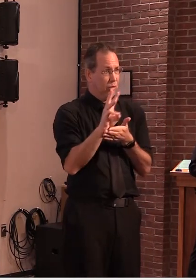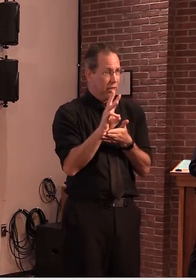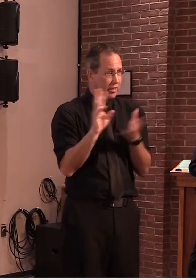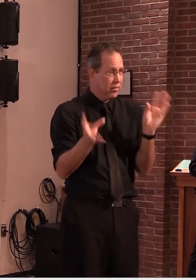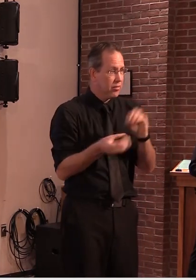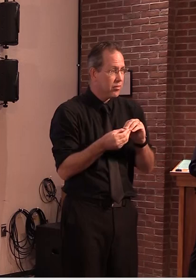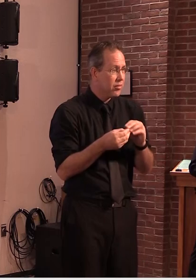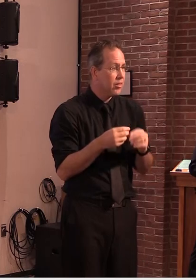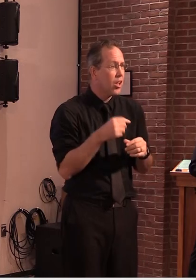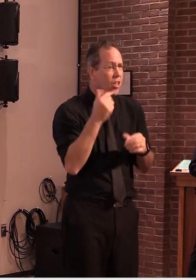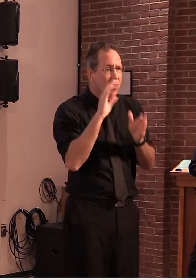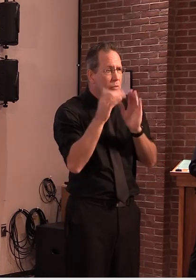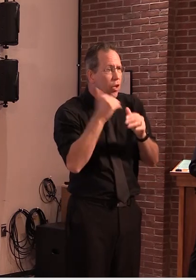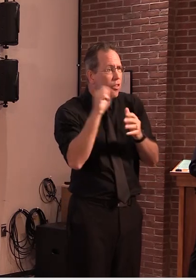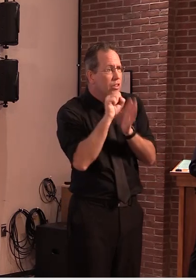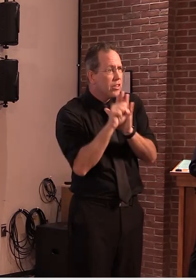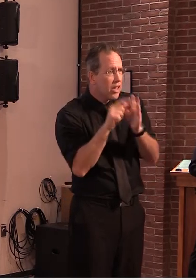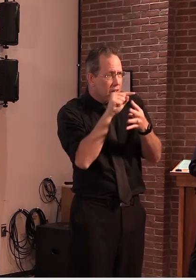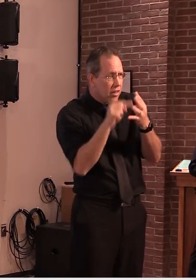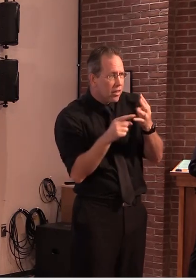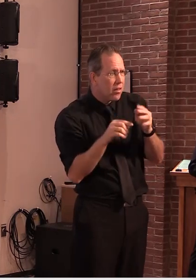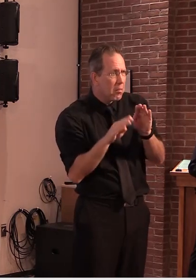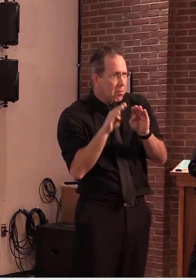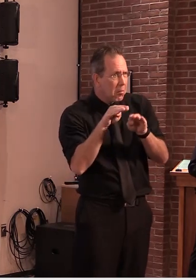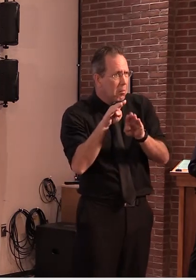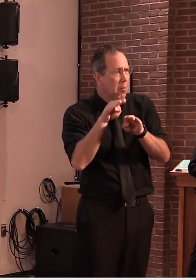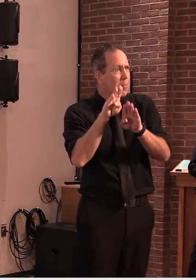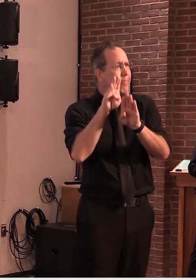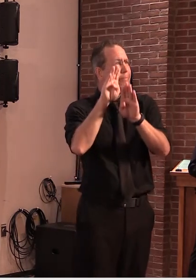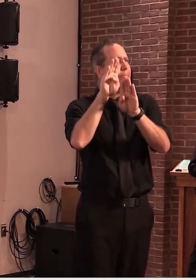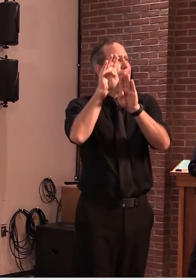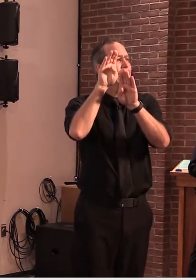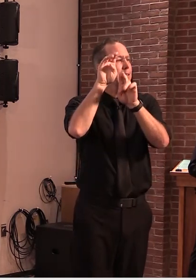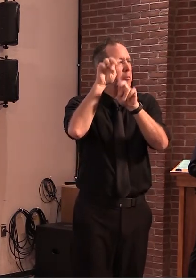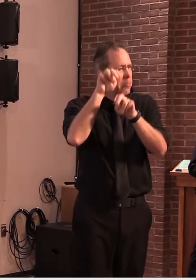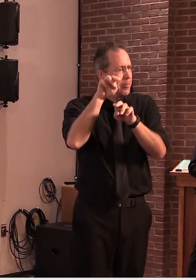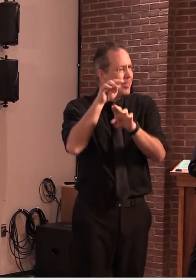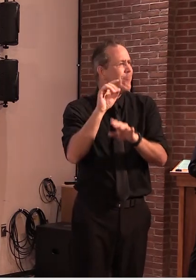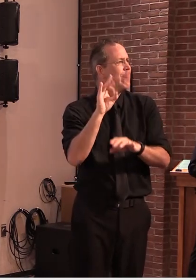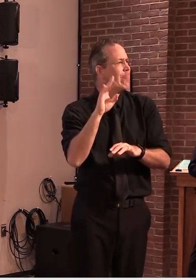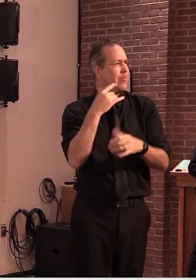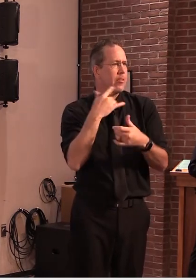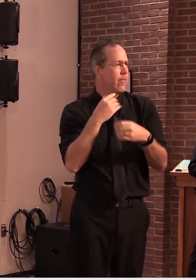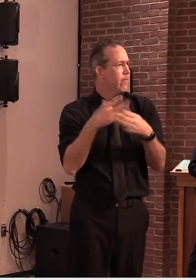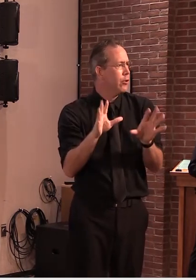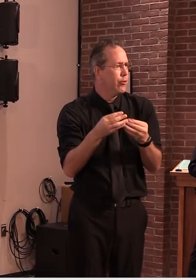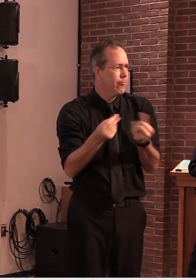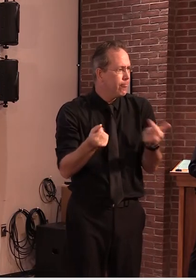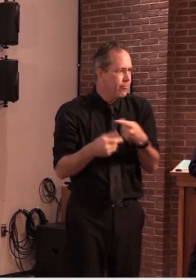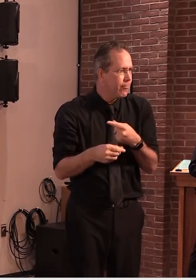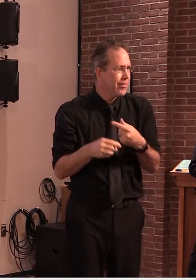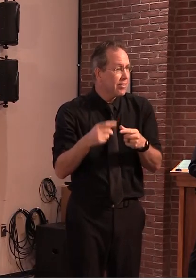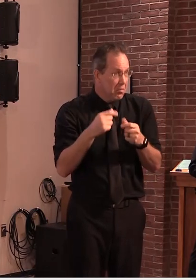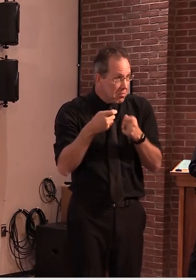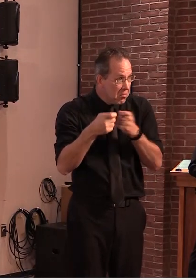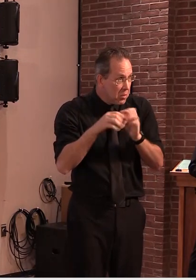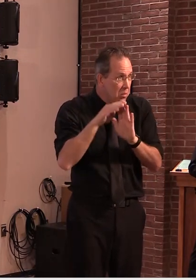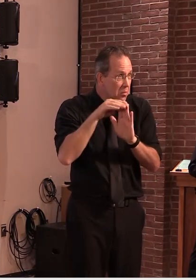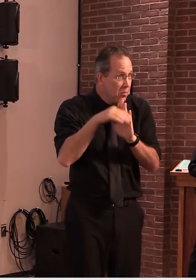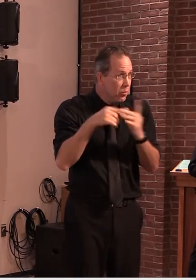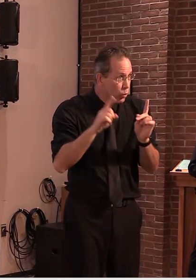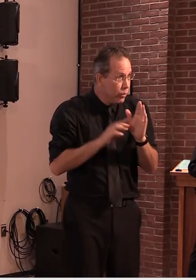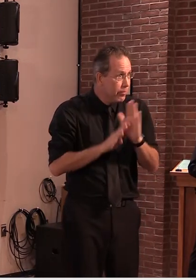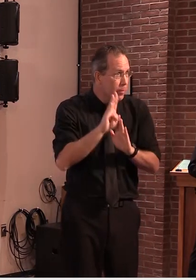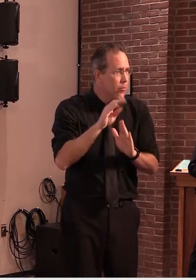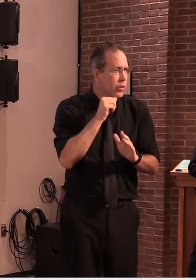and Hawaii has seen a significant growth, far surpassing their initial peak, and in some days reporting hundreds or